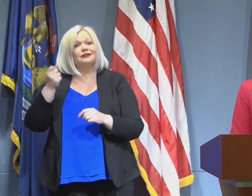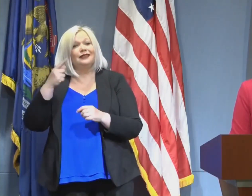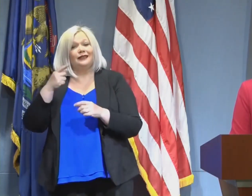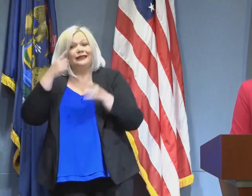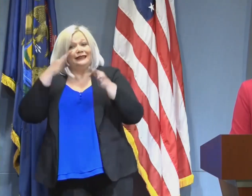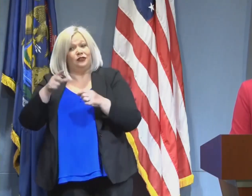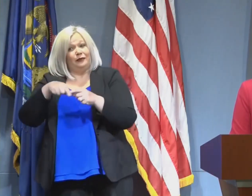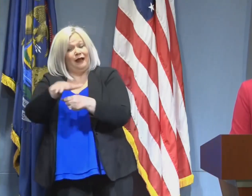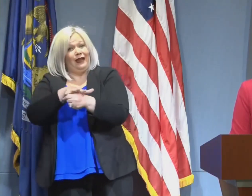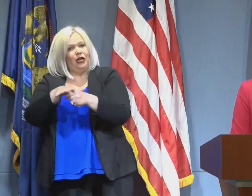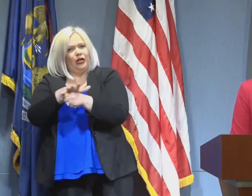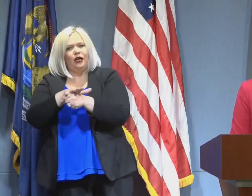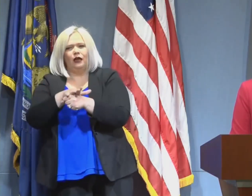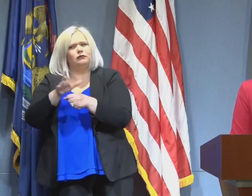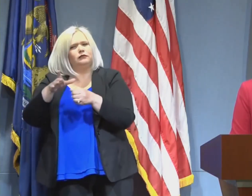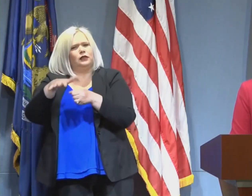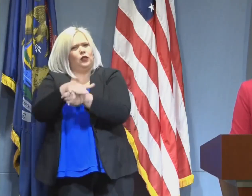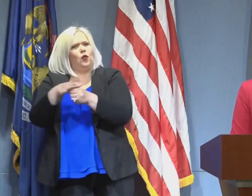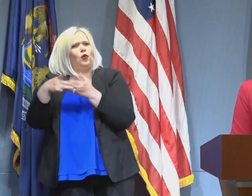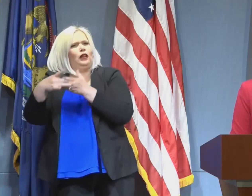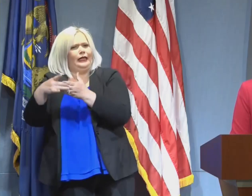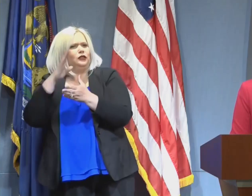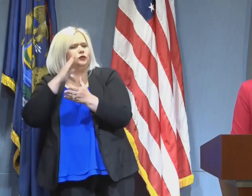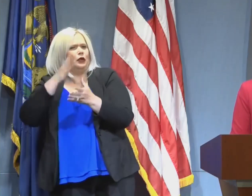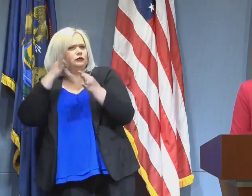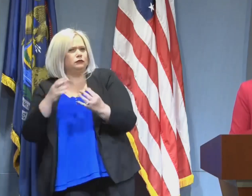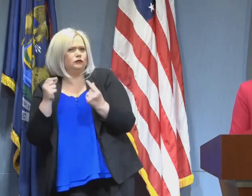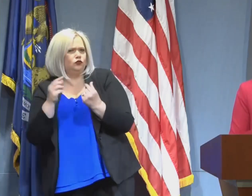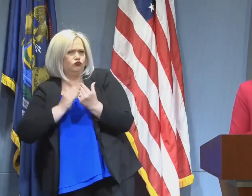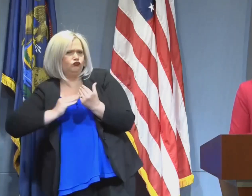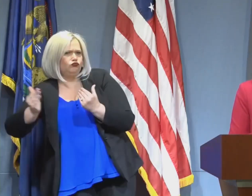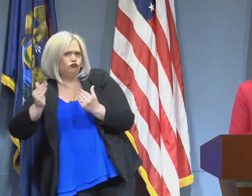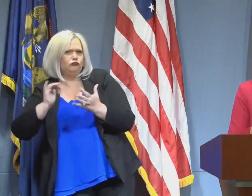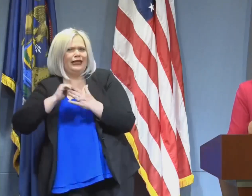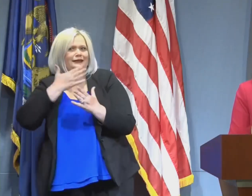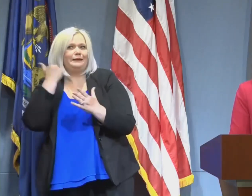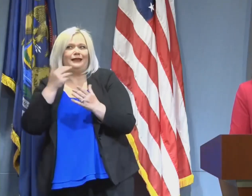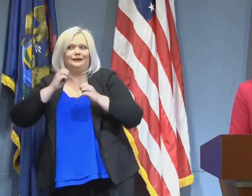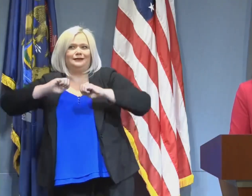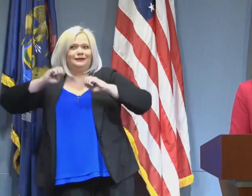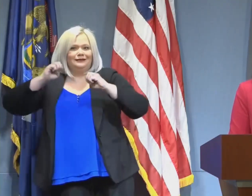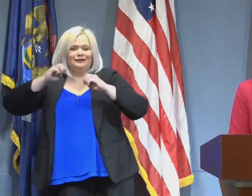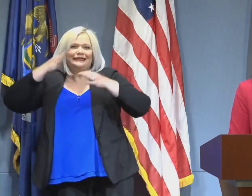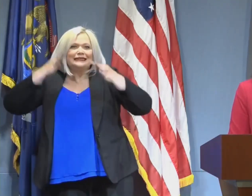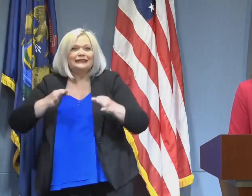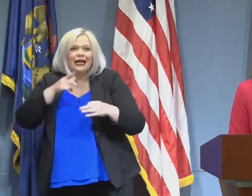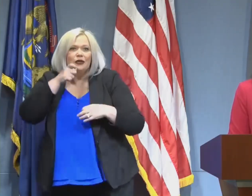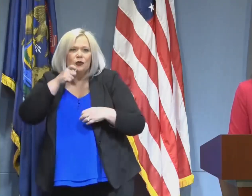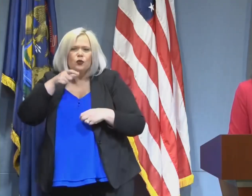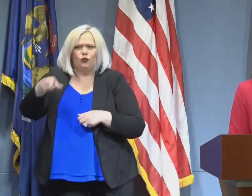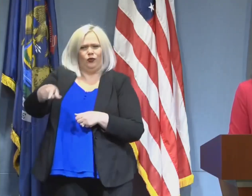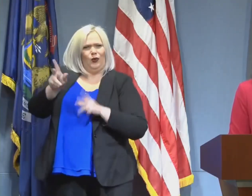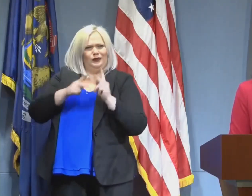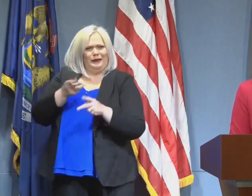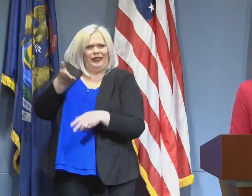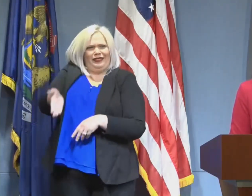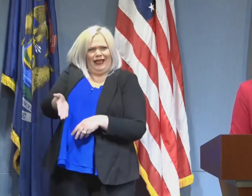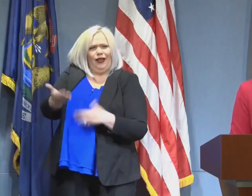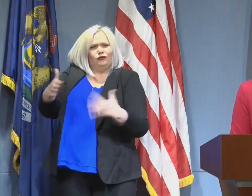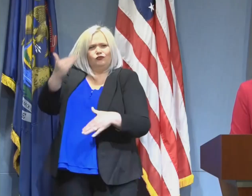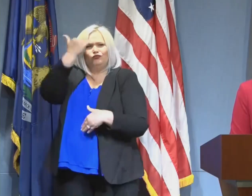That's how we best operate in these emergency operations that are, you know, mother nature